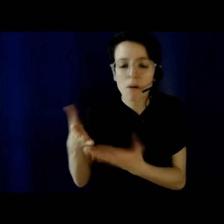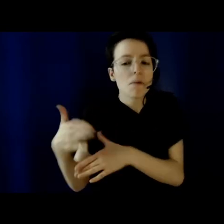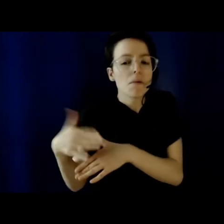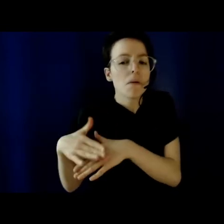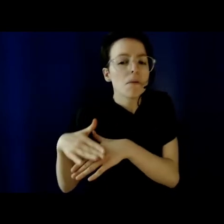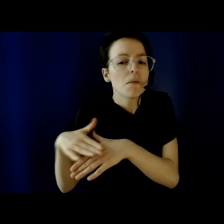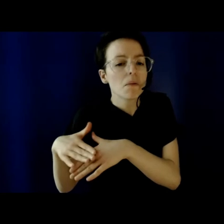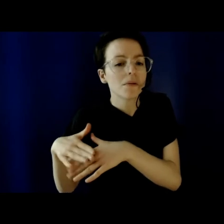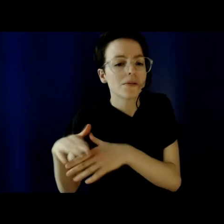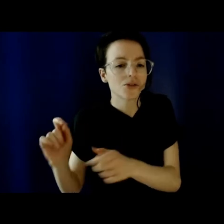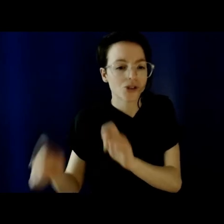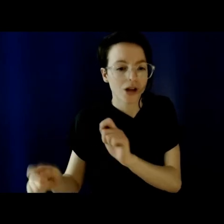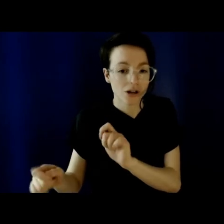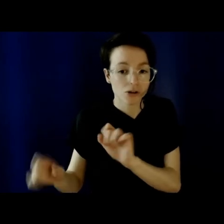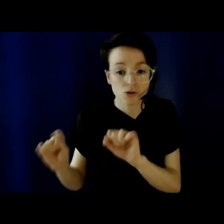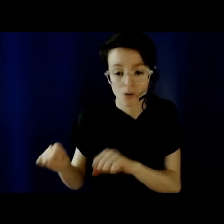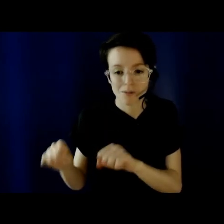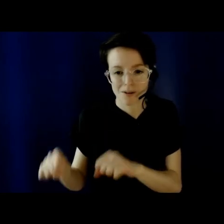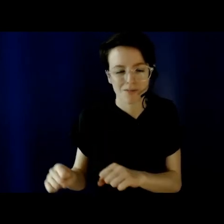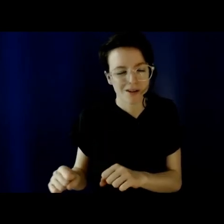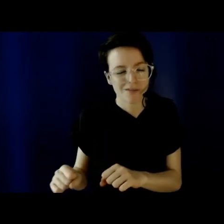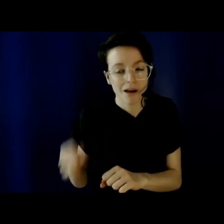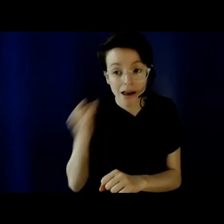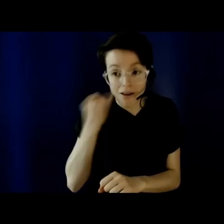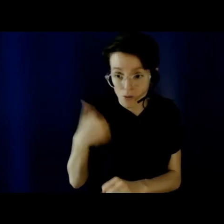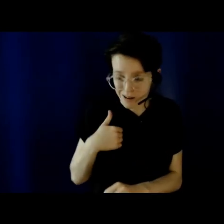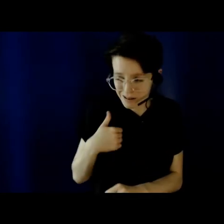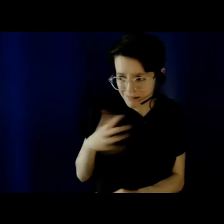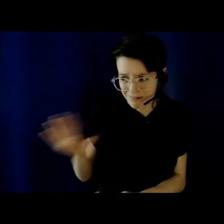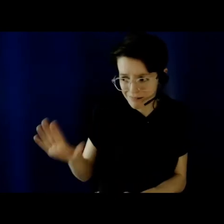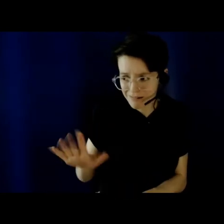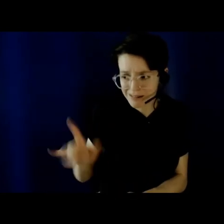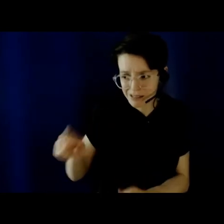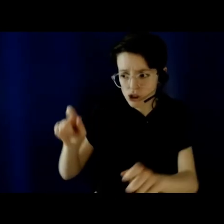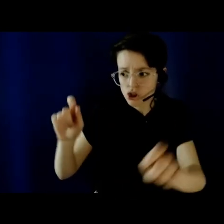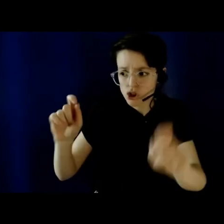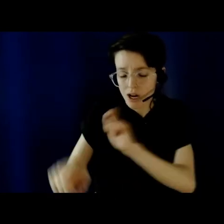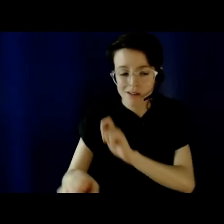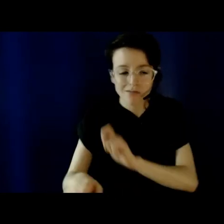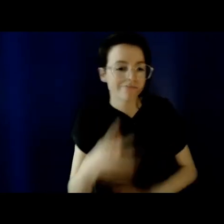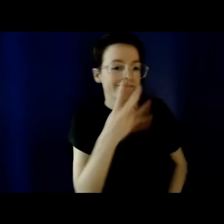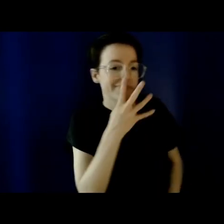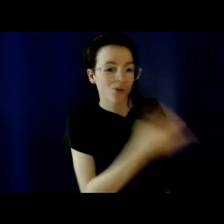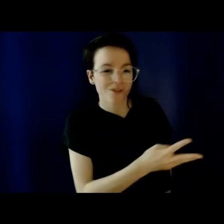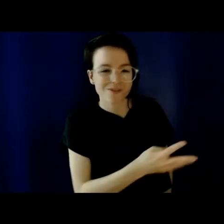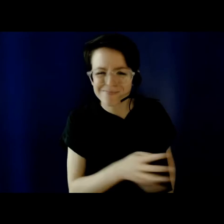likely to be ignored, and typically has been. This is not consultation.